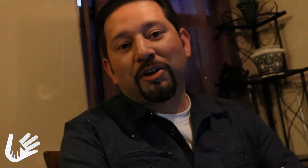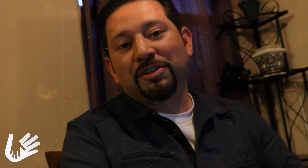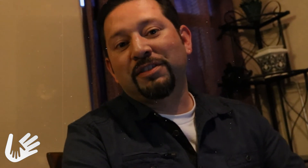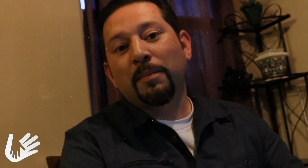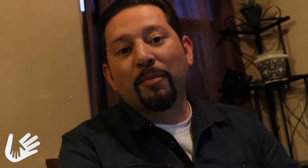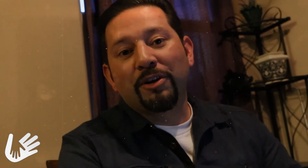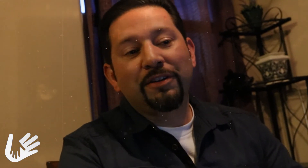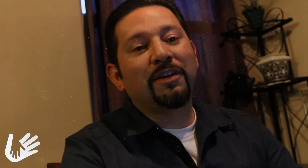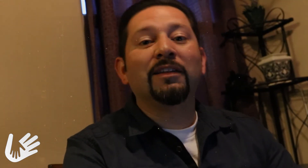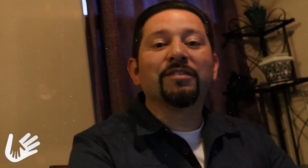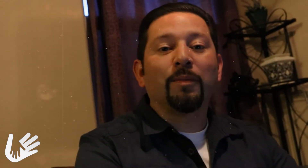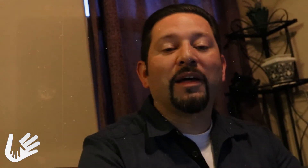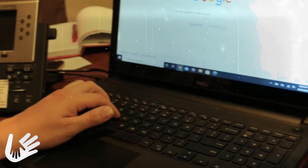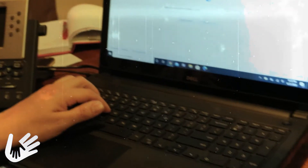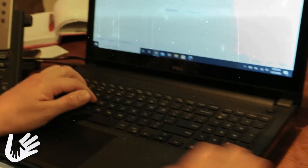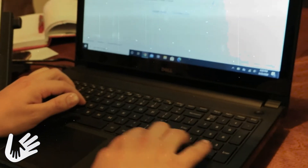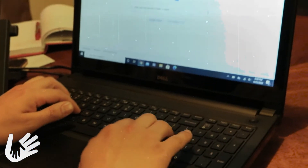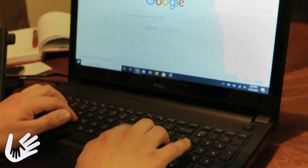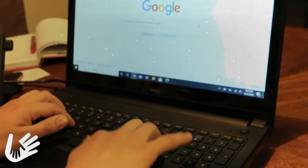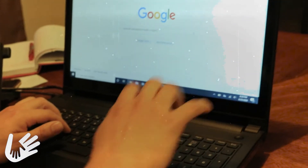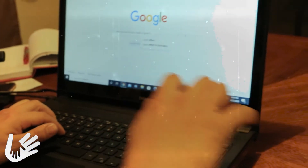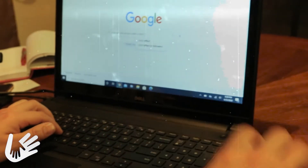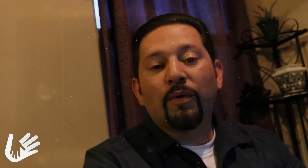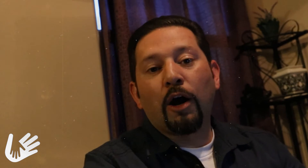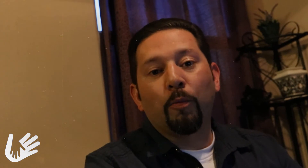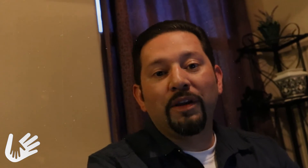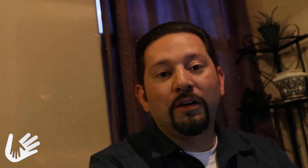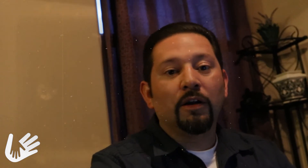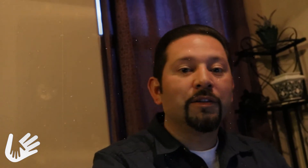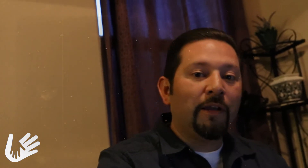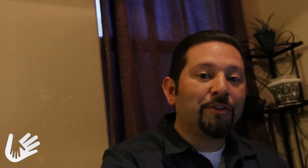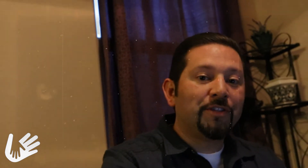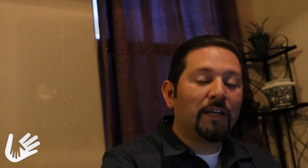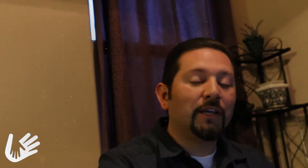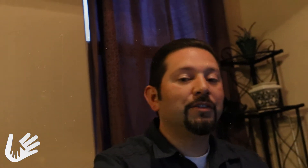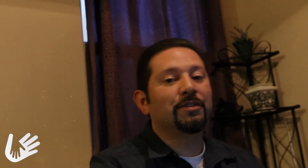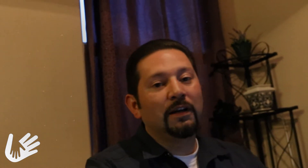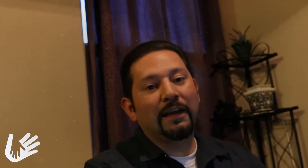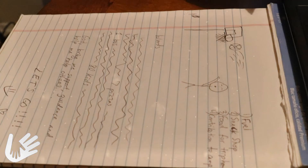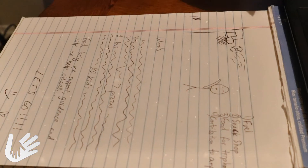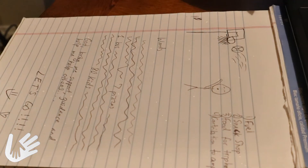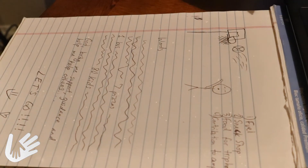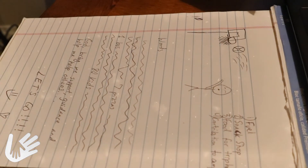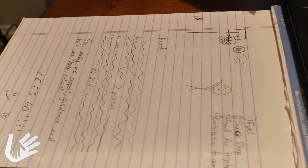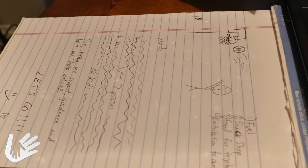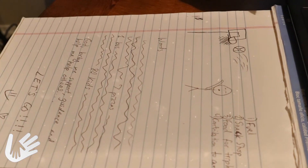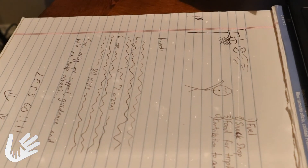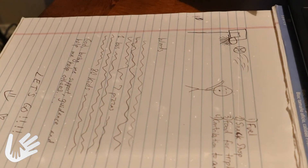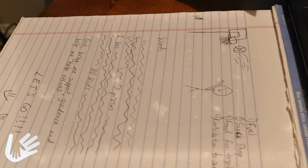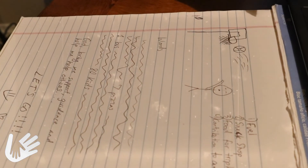to see memories. And this time last year, I saw that we were helping inner-city kids get to a summer camp. So what did I